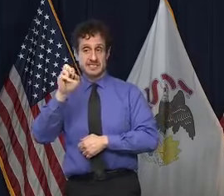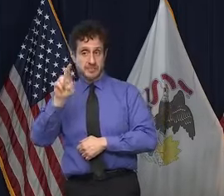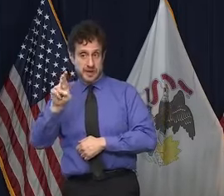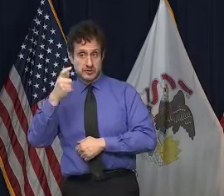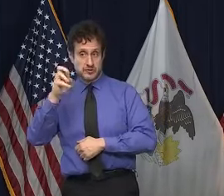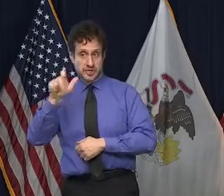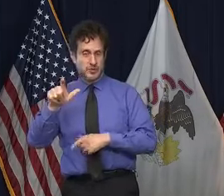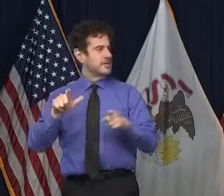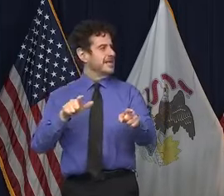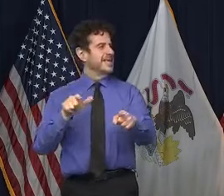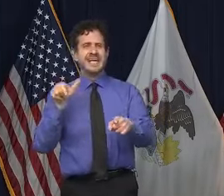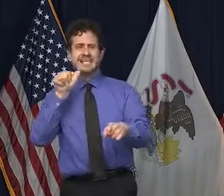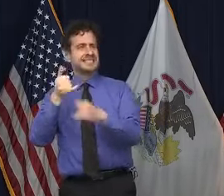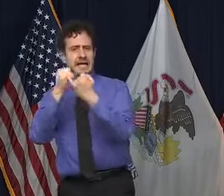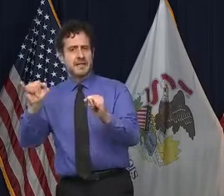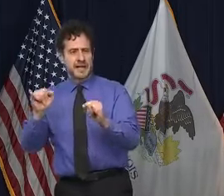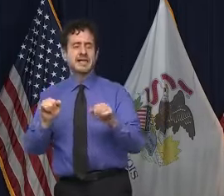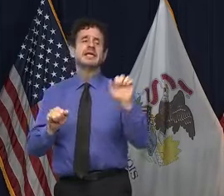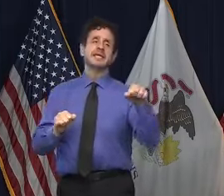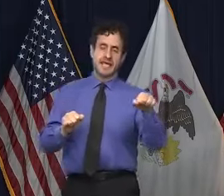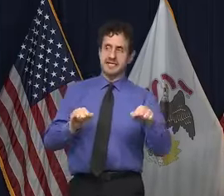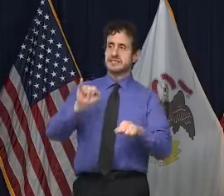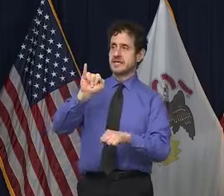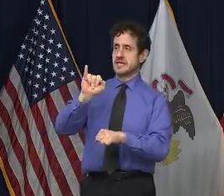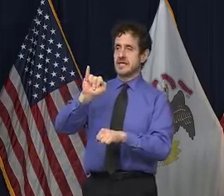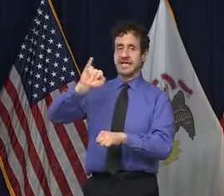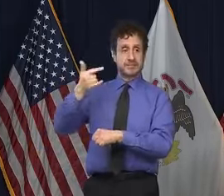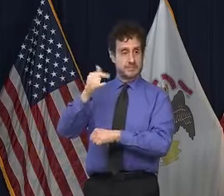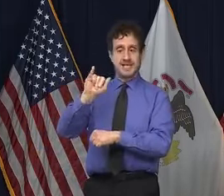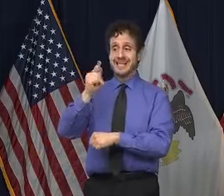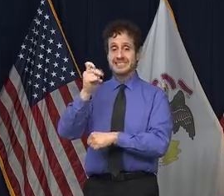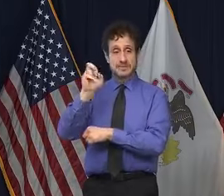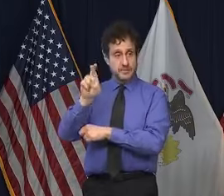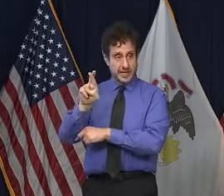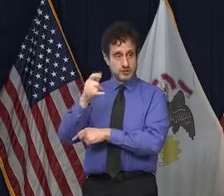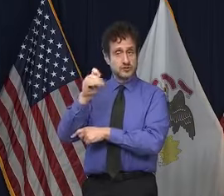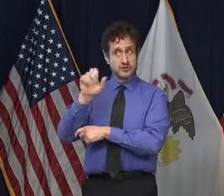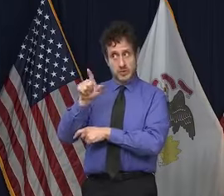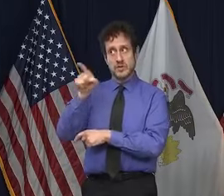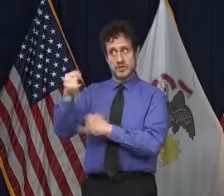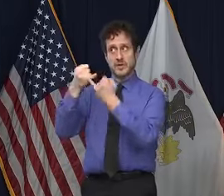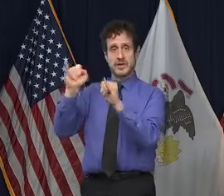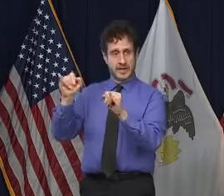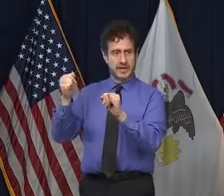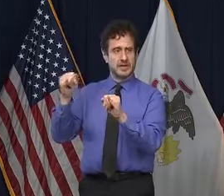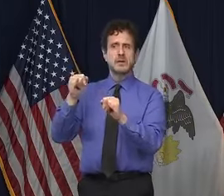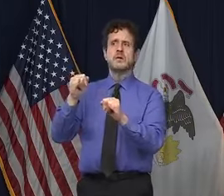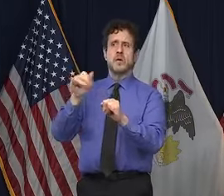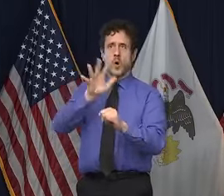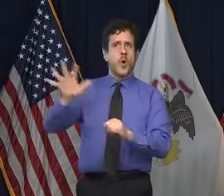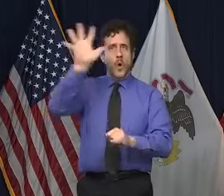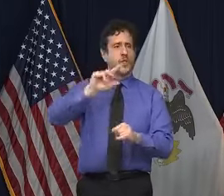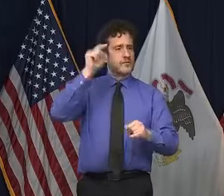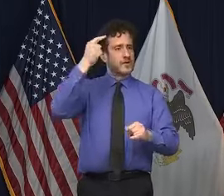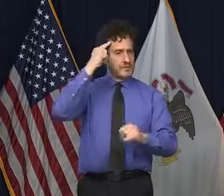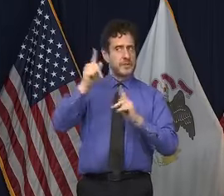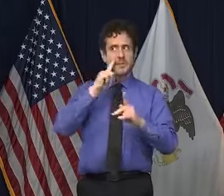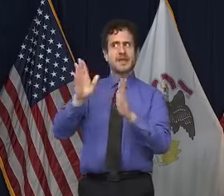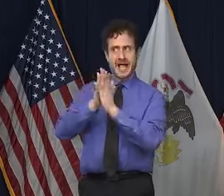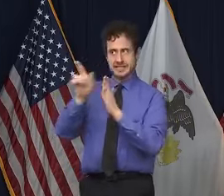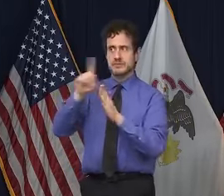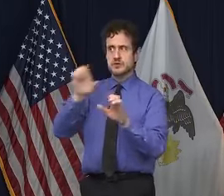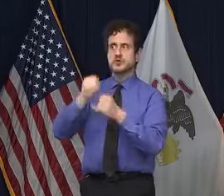And asked, well, yes, he is. The Inspector Generals are independent. They are asked to do this kind of work all across government in an independent